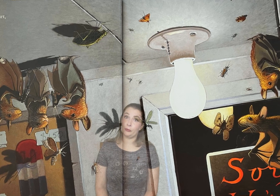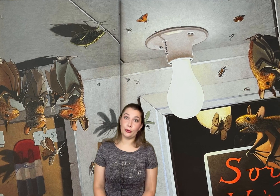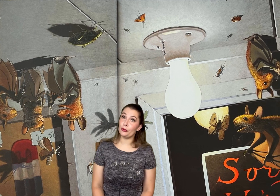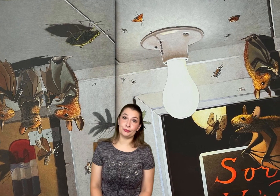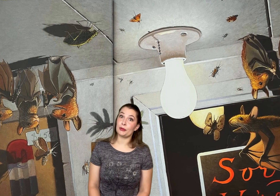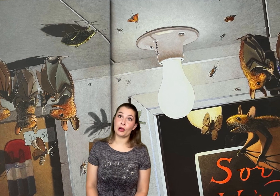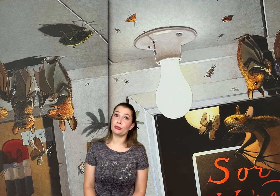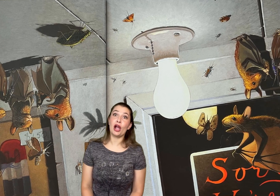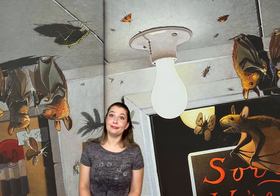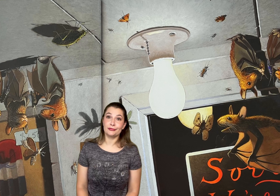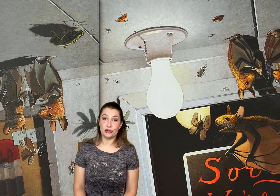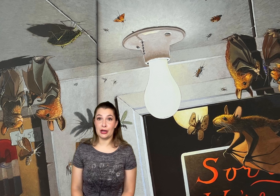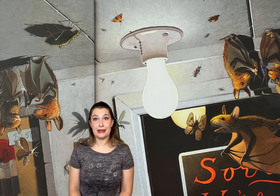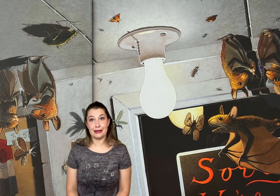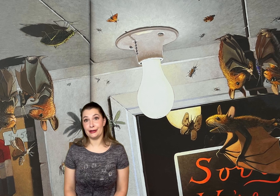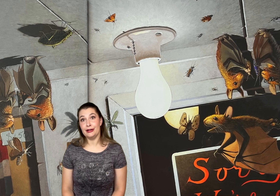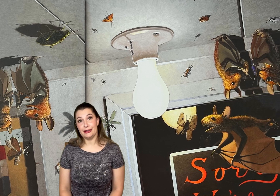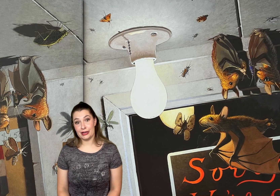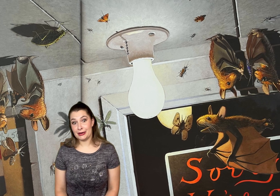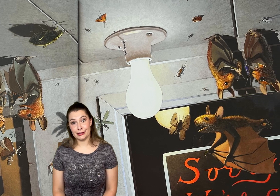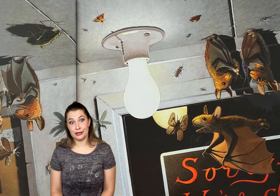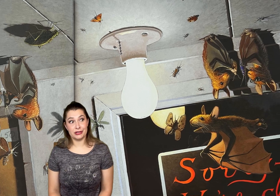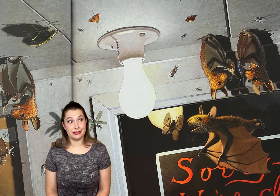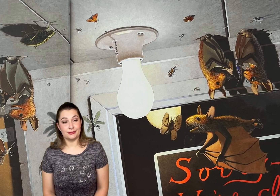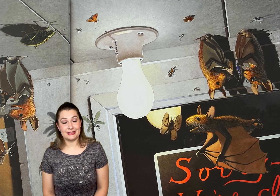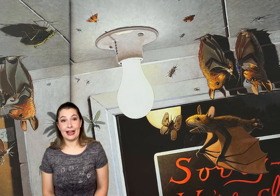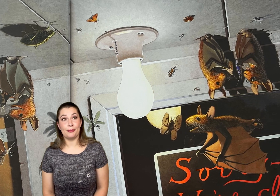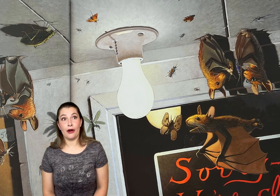Oh, yummy! Yummy delicious snack bar!